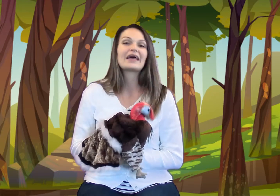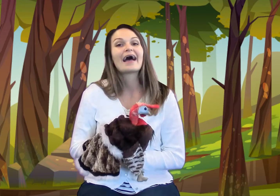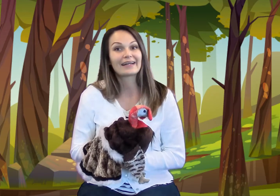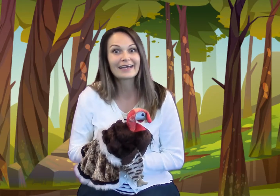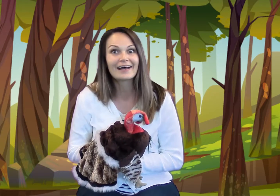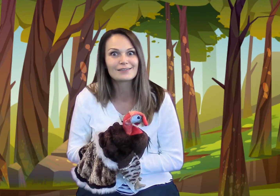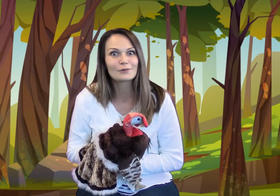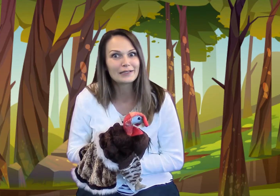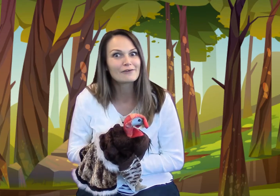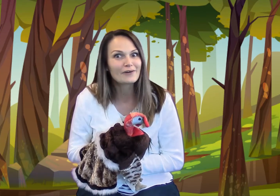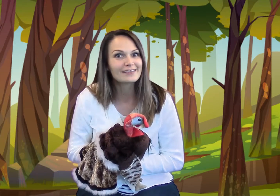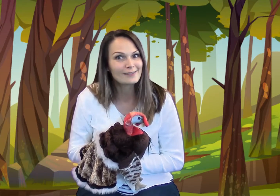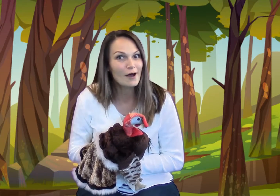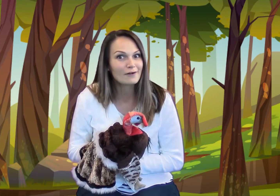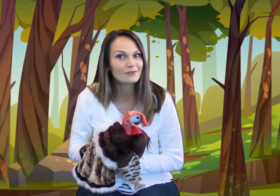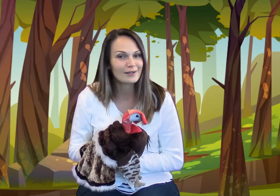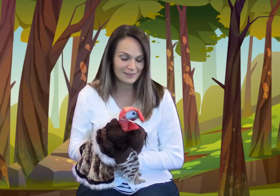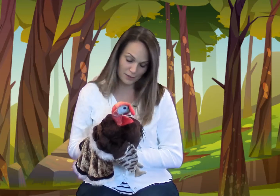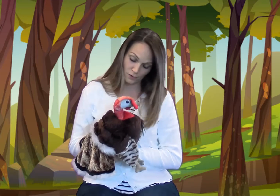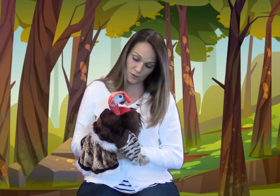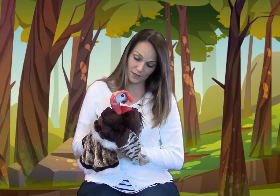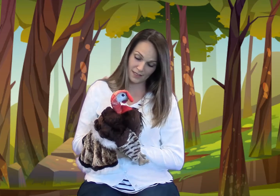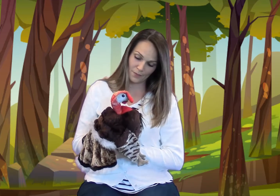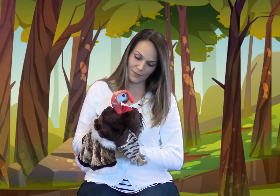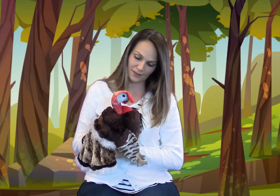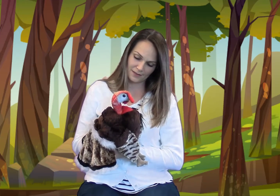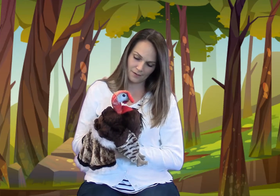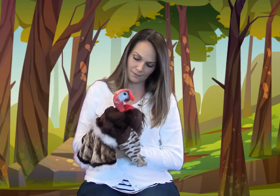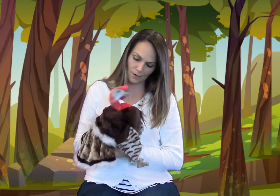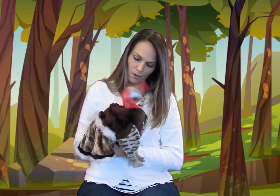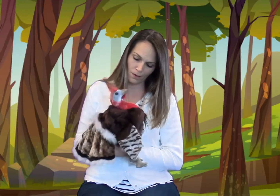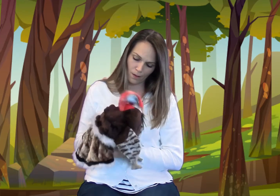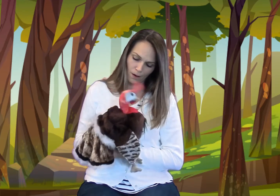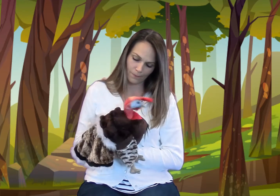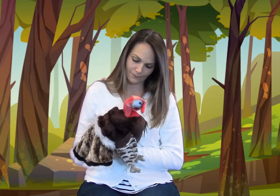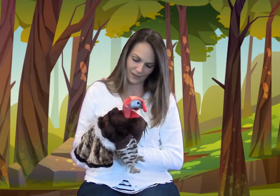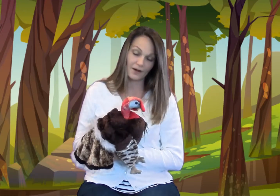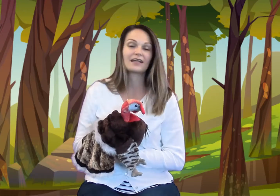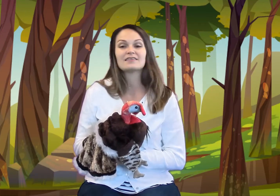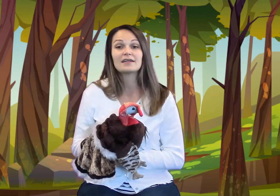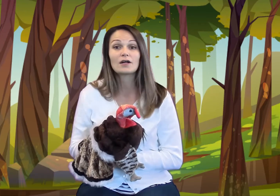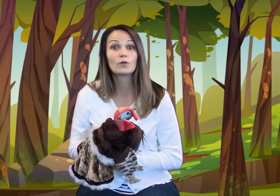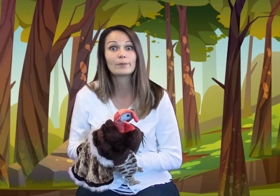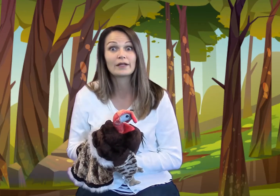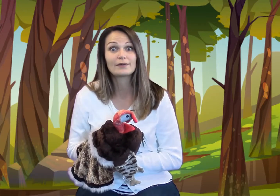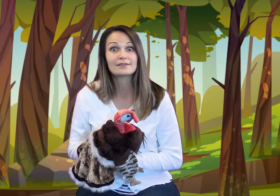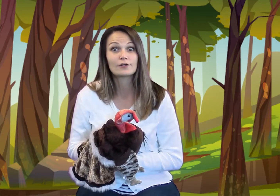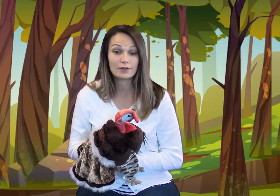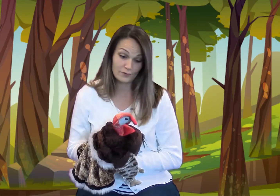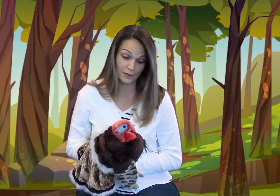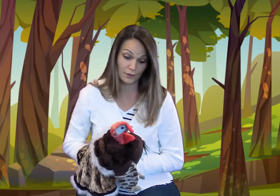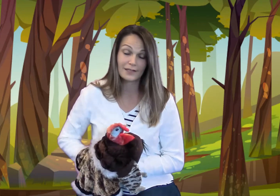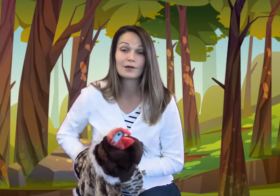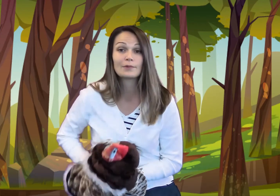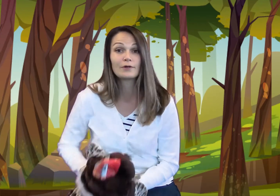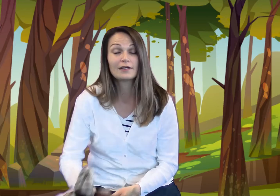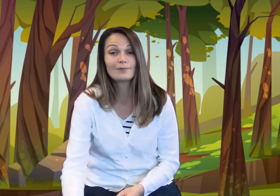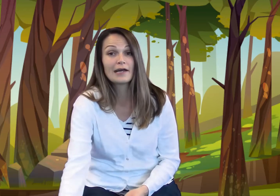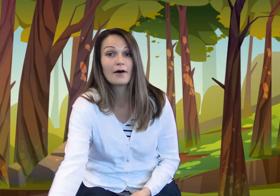And he has a really fun song for us to do. Do you want to tell me about the song? All right. He's going to go run play with his turkey friends. All right. So I'm going to put him down.